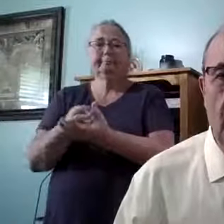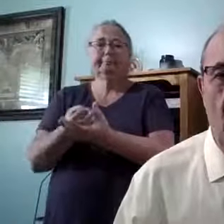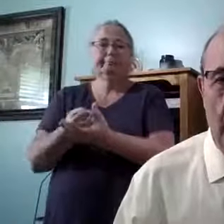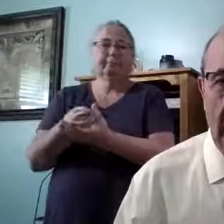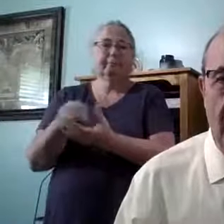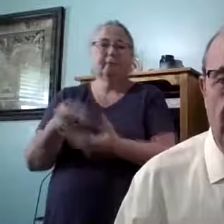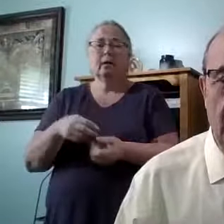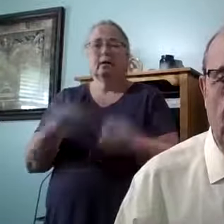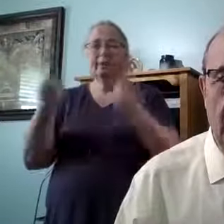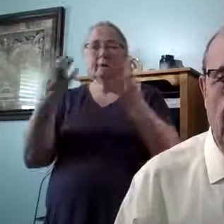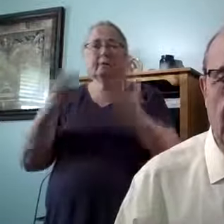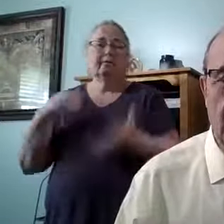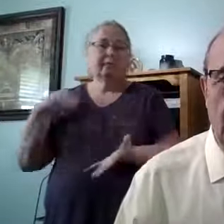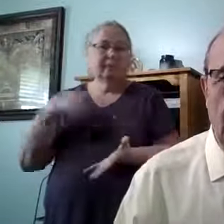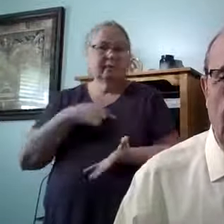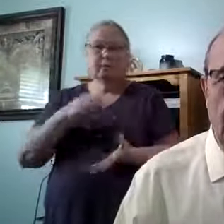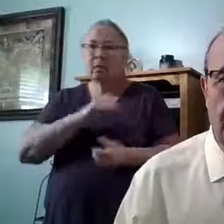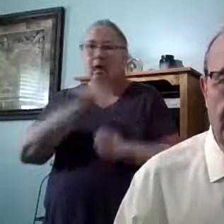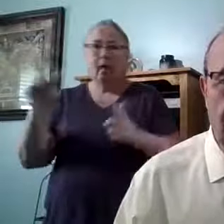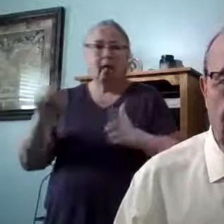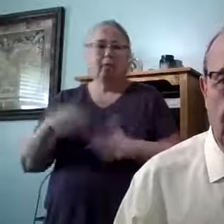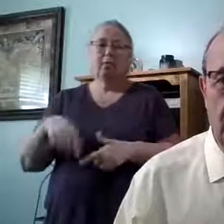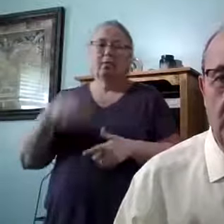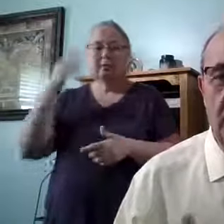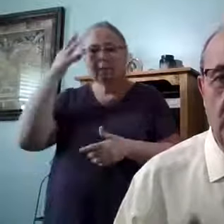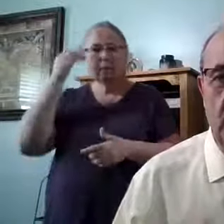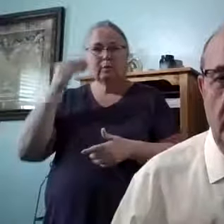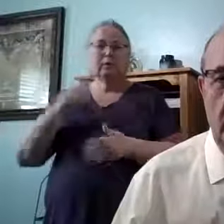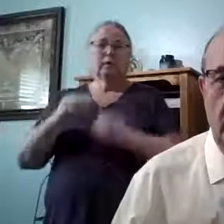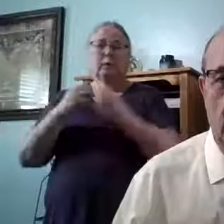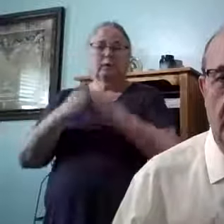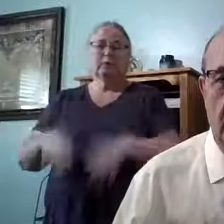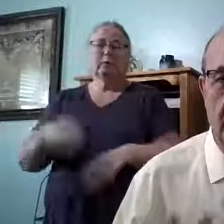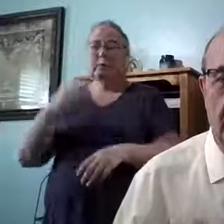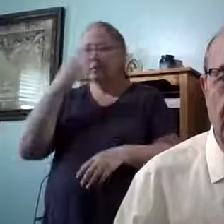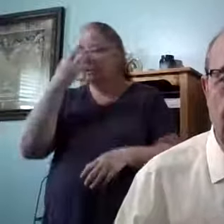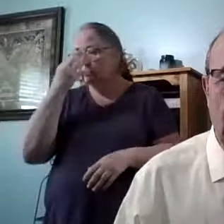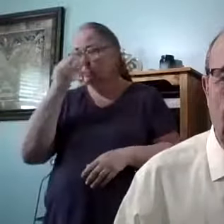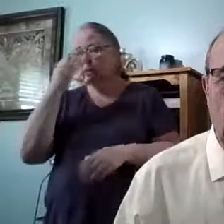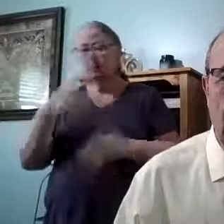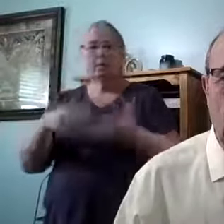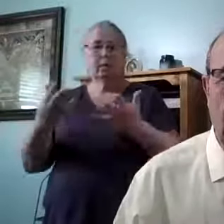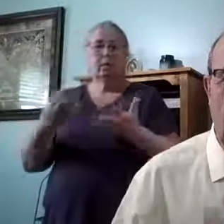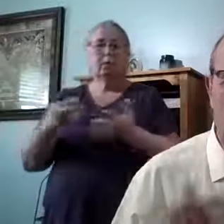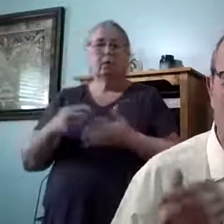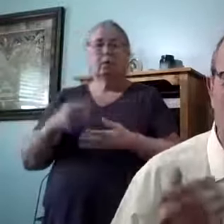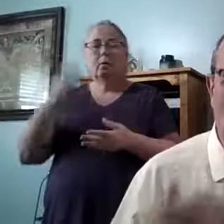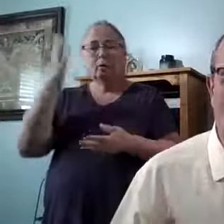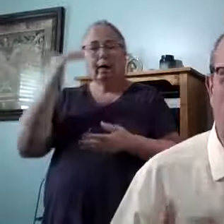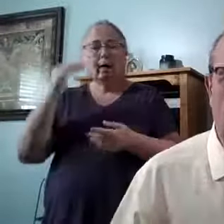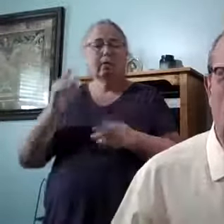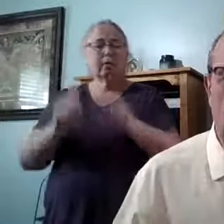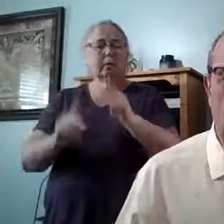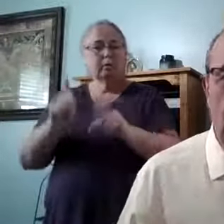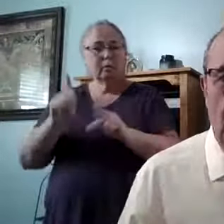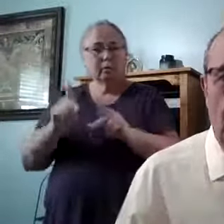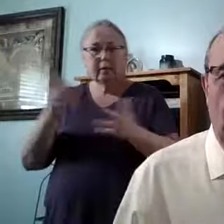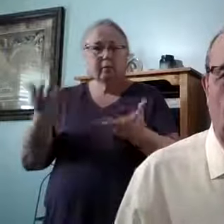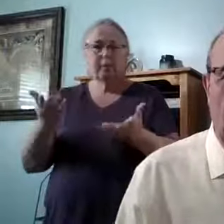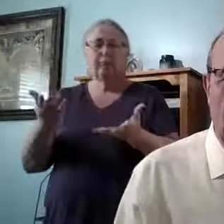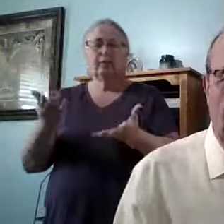We all have because we're human. Sometimes we don't do